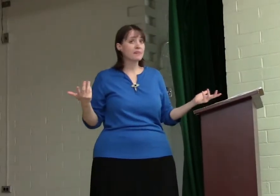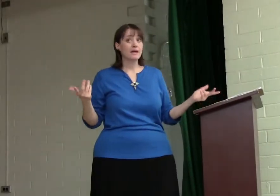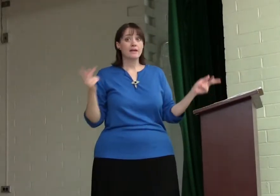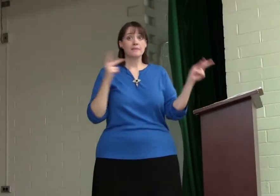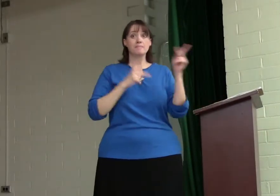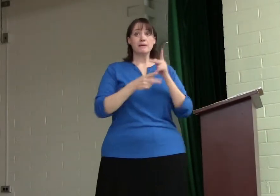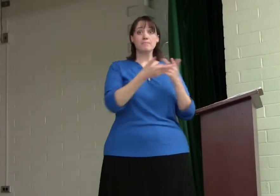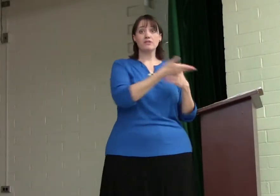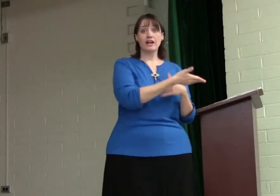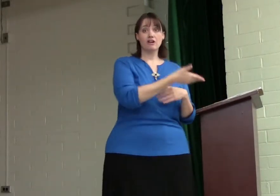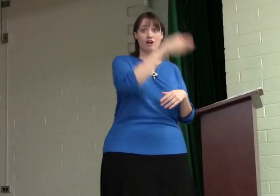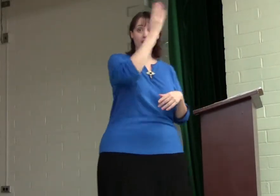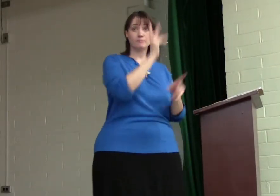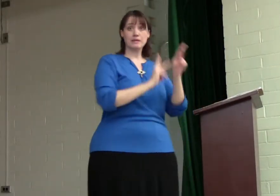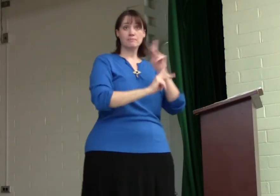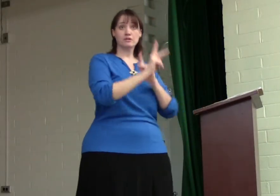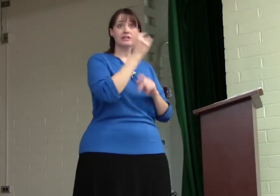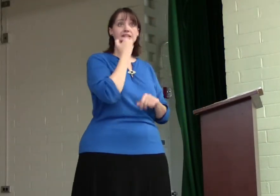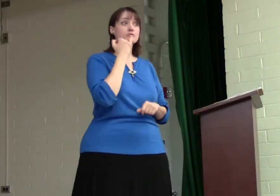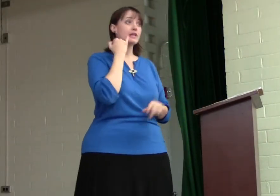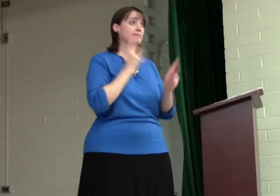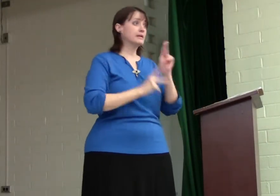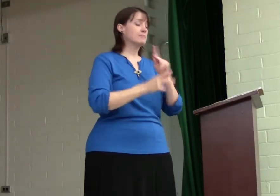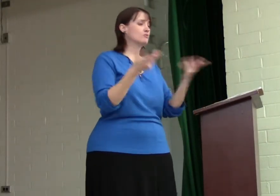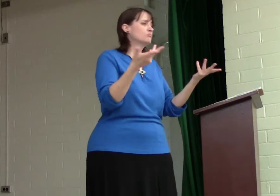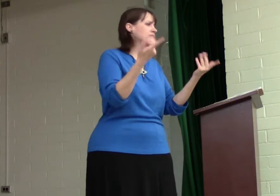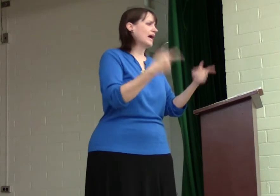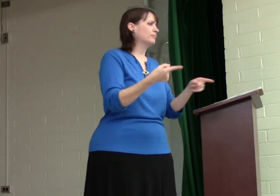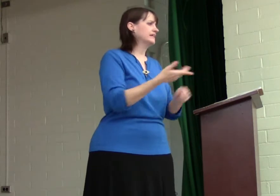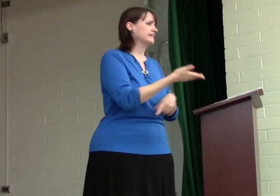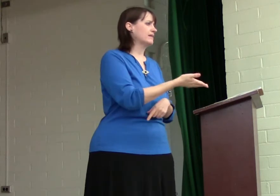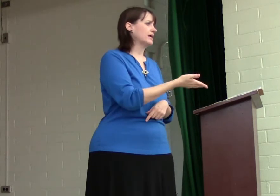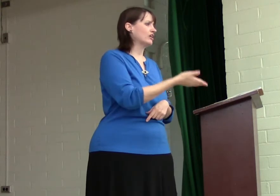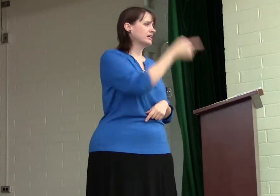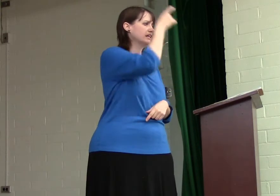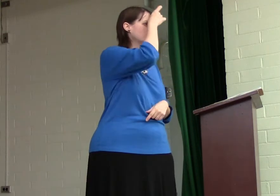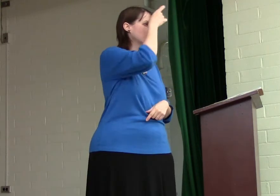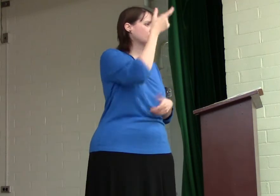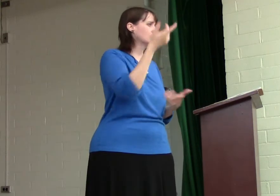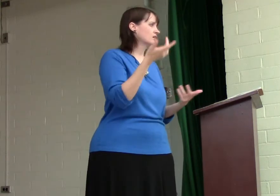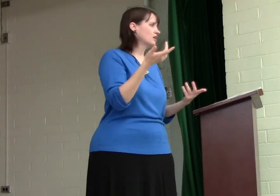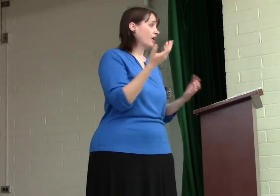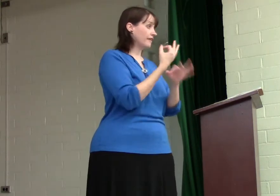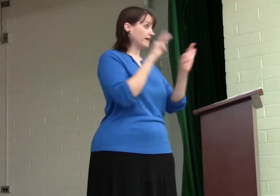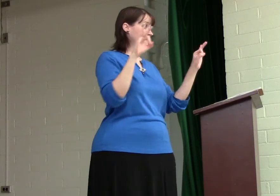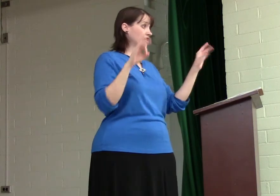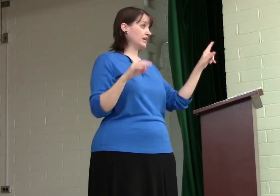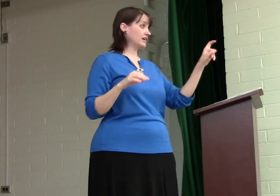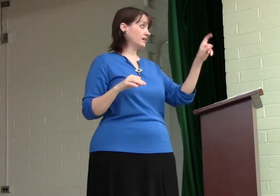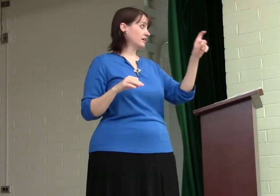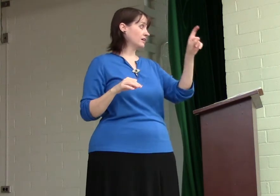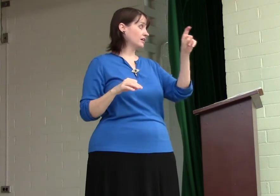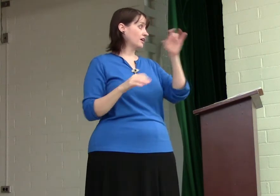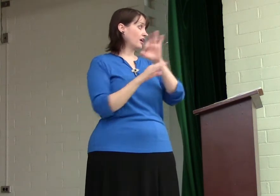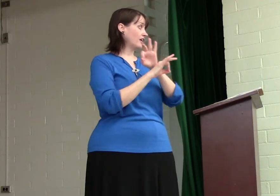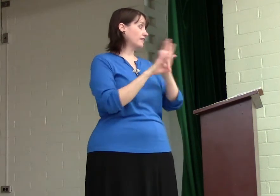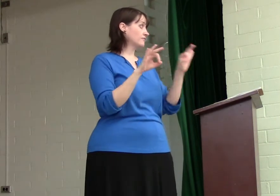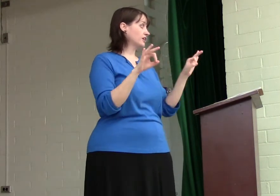The people there, God's people, the Israelite people, what's happening to them there in Egypt? Are they free? Are they free?